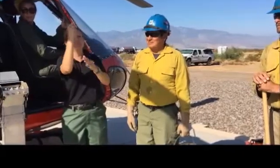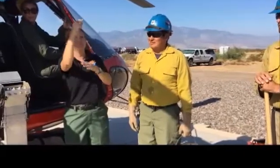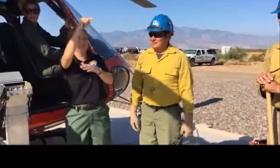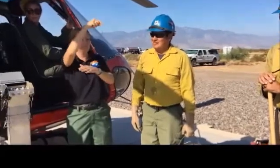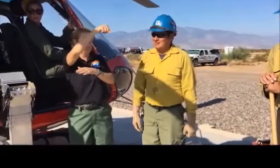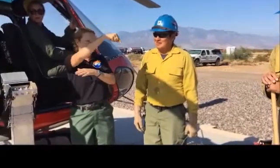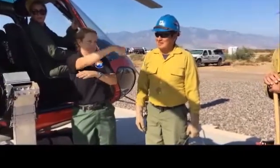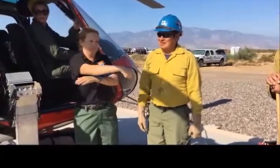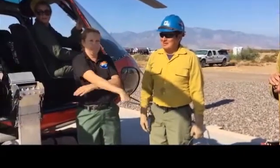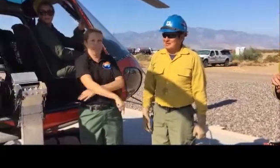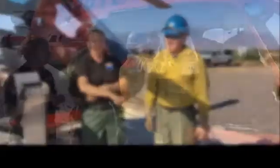fast manner.